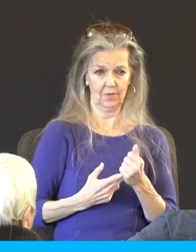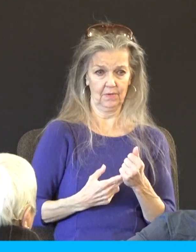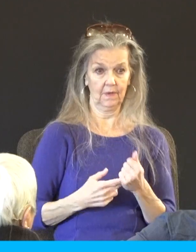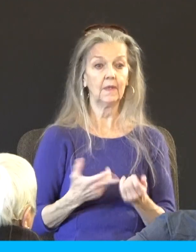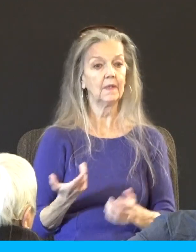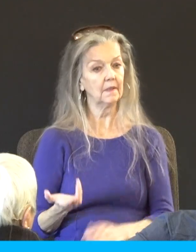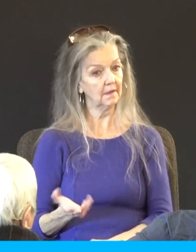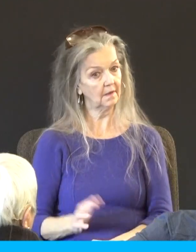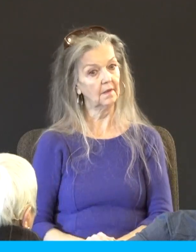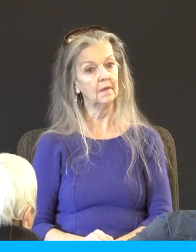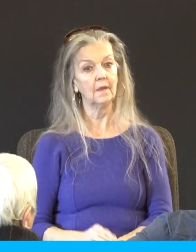knife